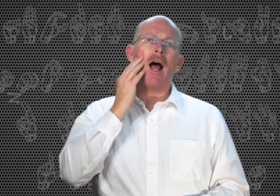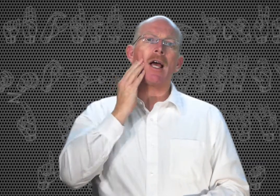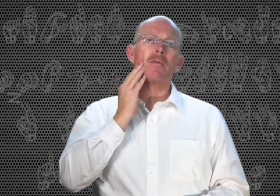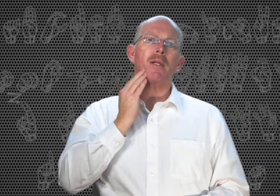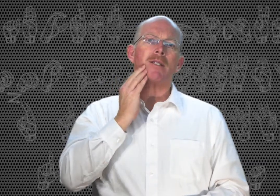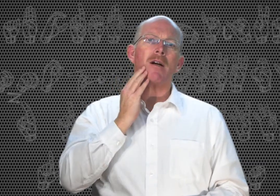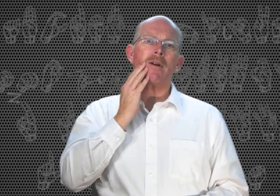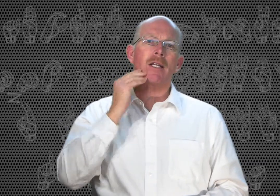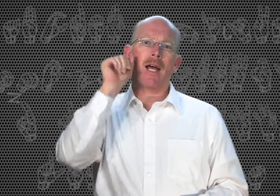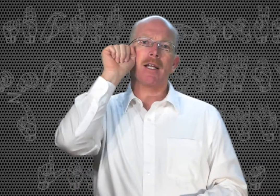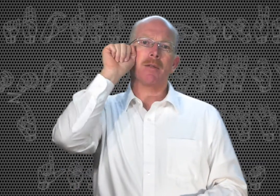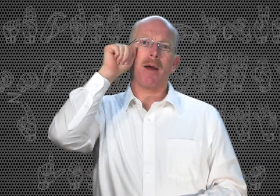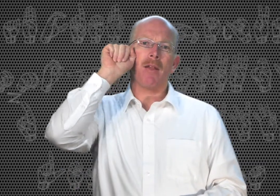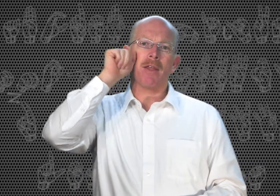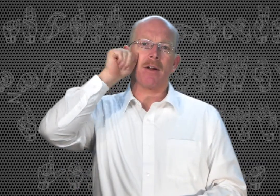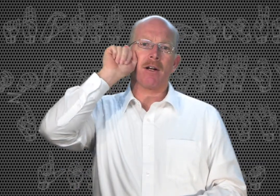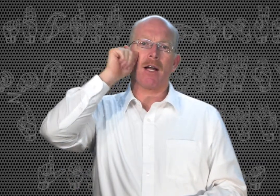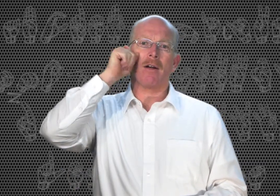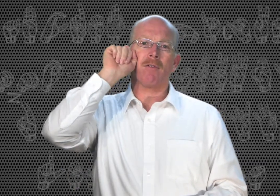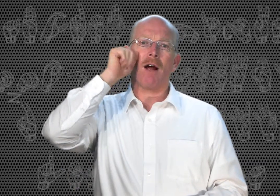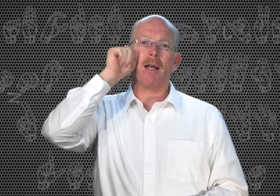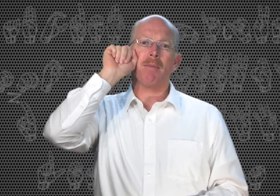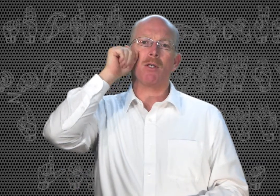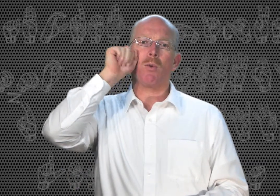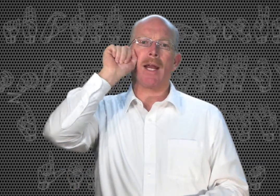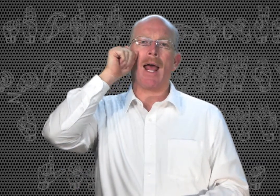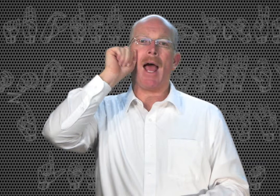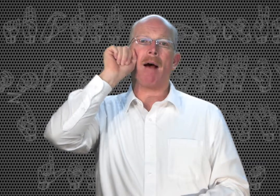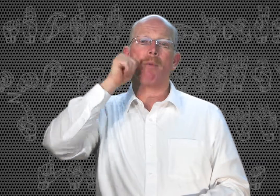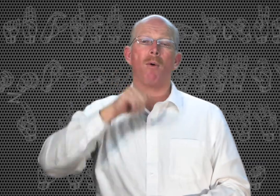eyes, but it's not really down at your mouth either. Kind of right in between. Apple.